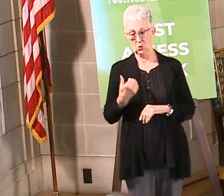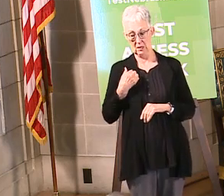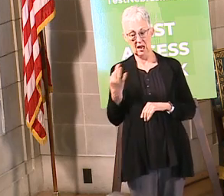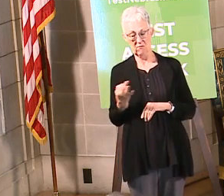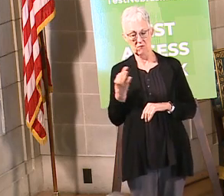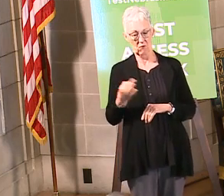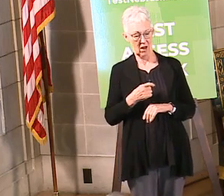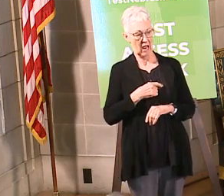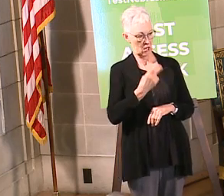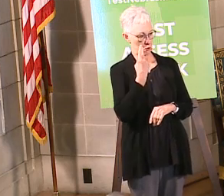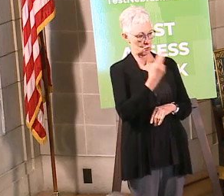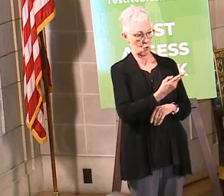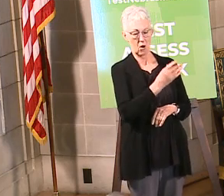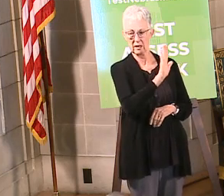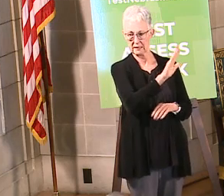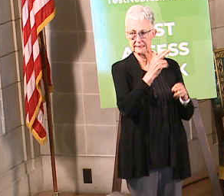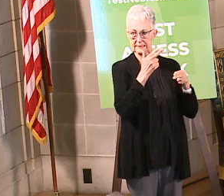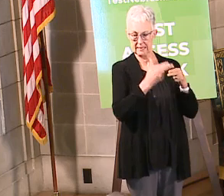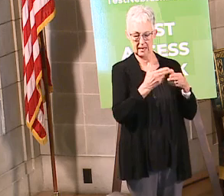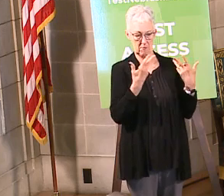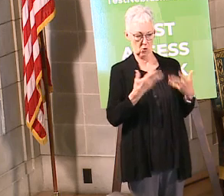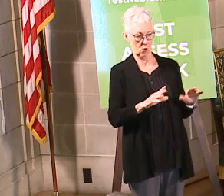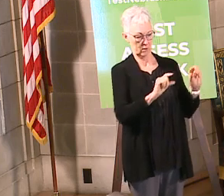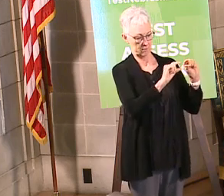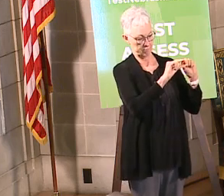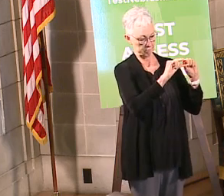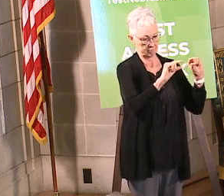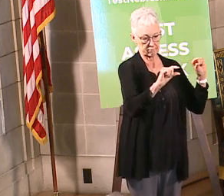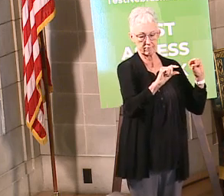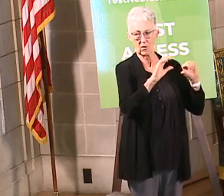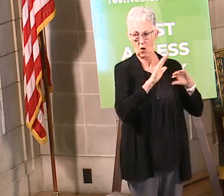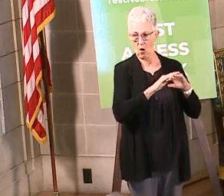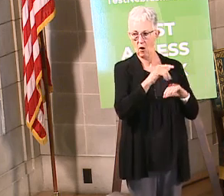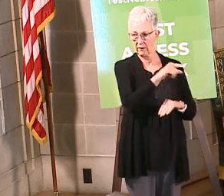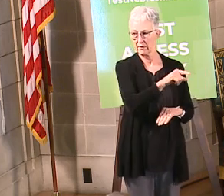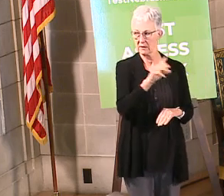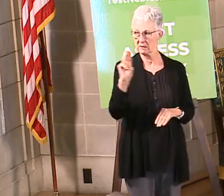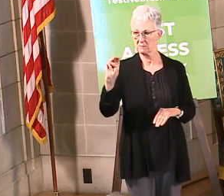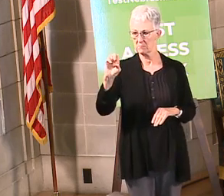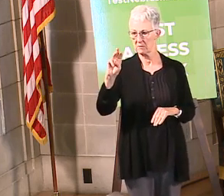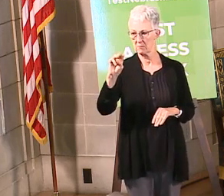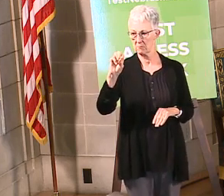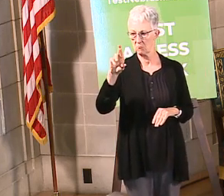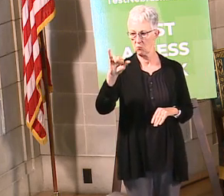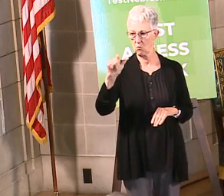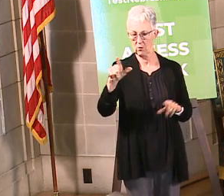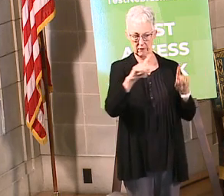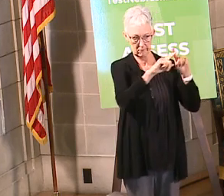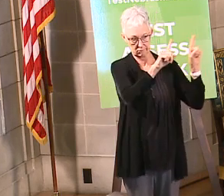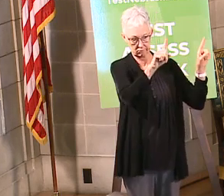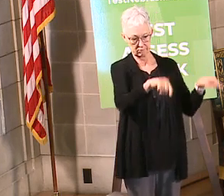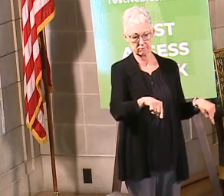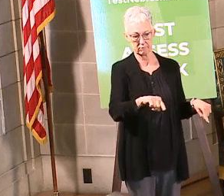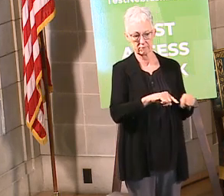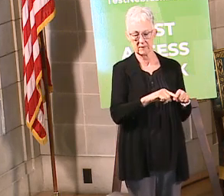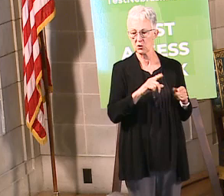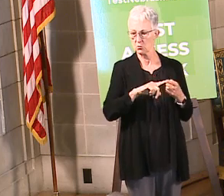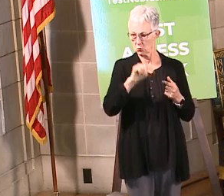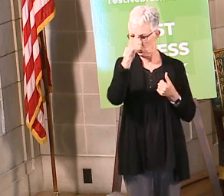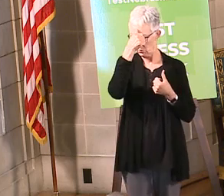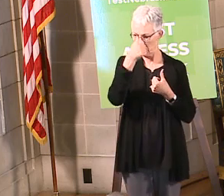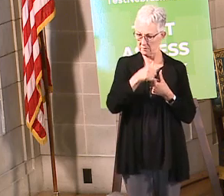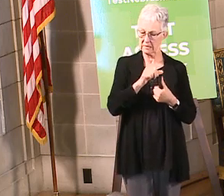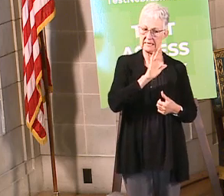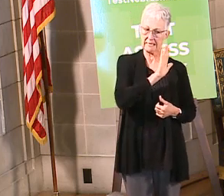which will help us and all who come in the future remember his dedicated service to our state. So, thank you, Governor,